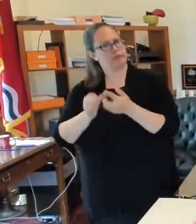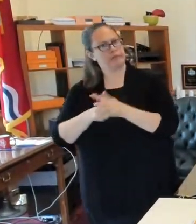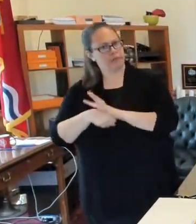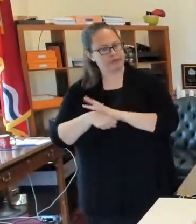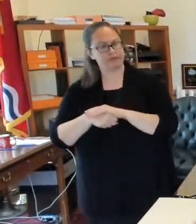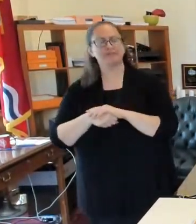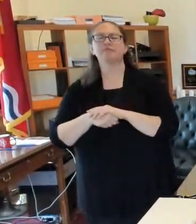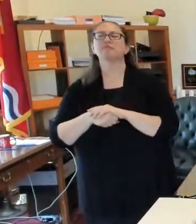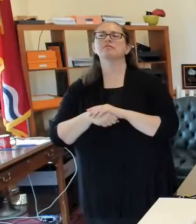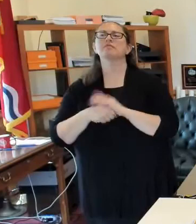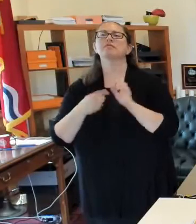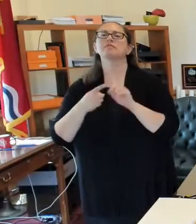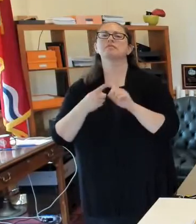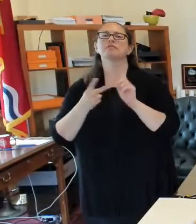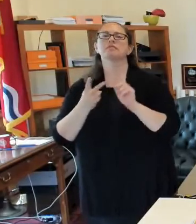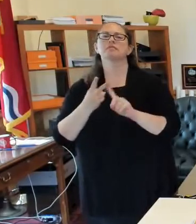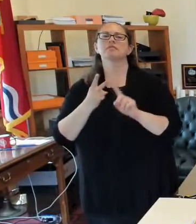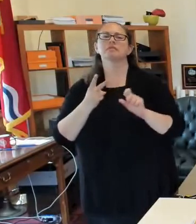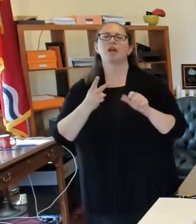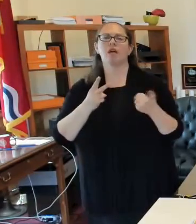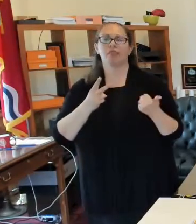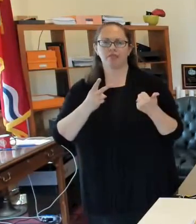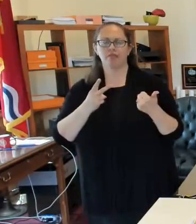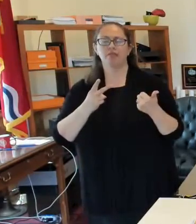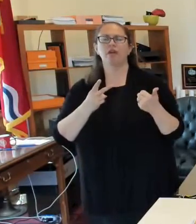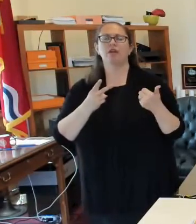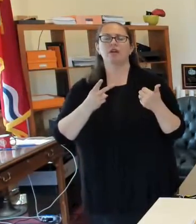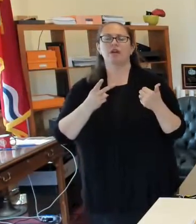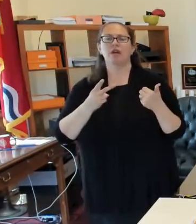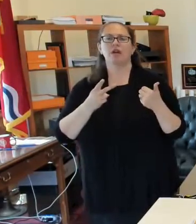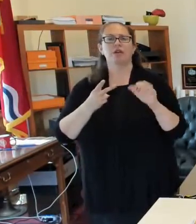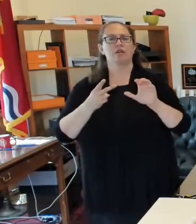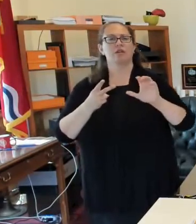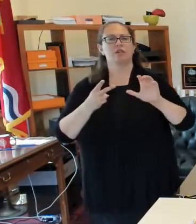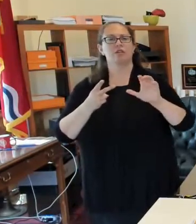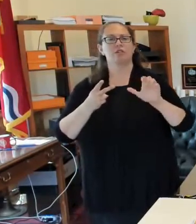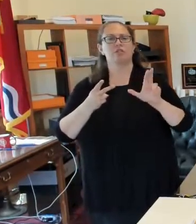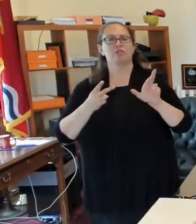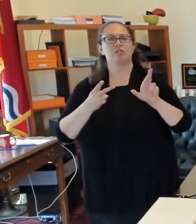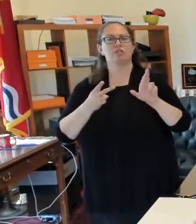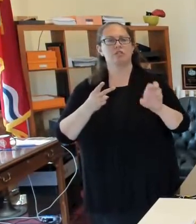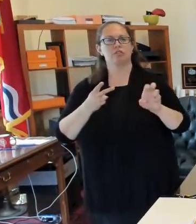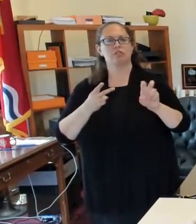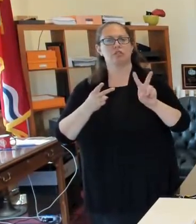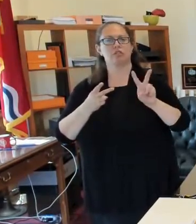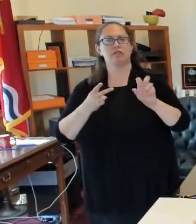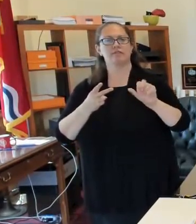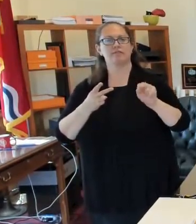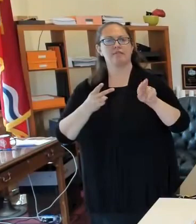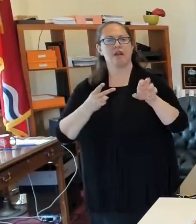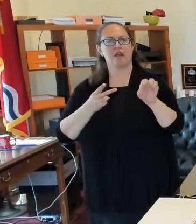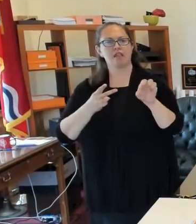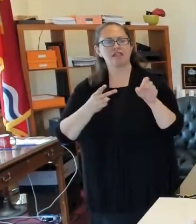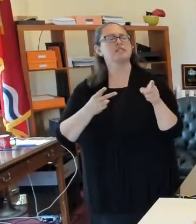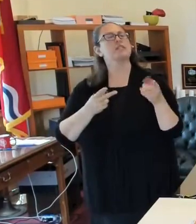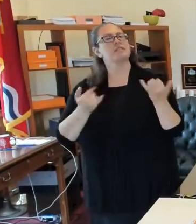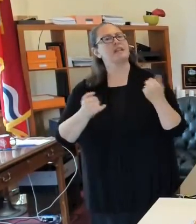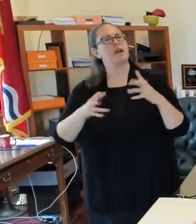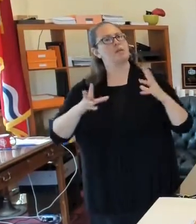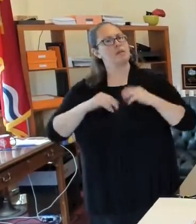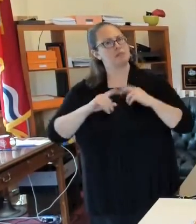We're also going to talk a little bit about Cure Violence and how they're taking some applications.